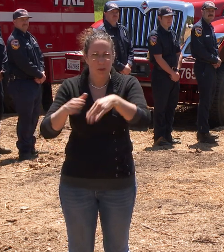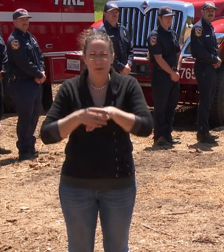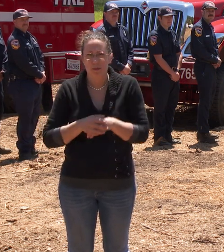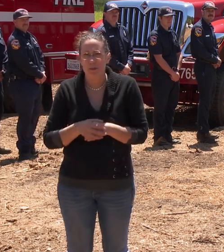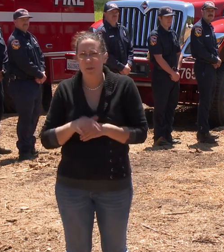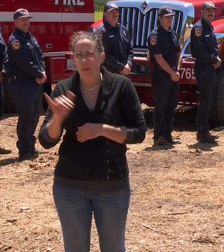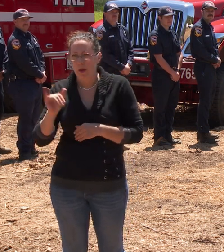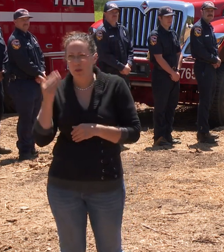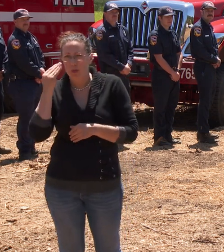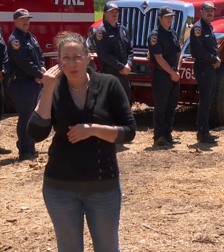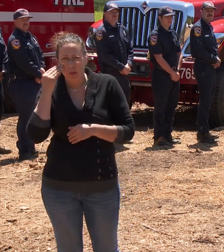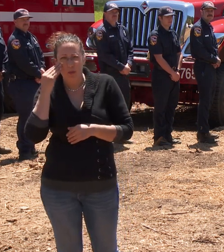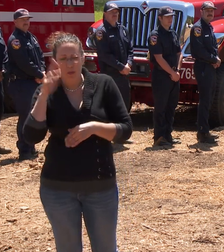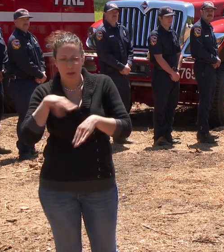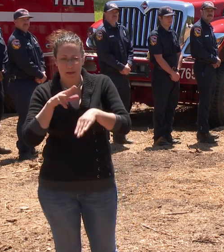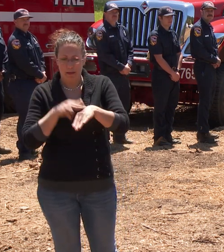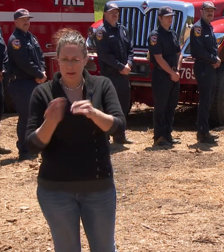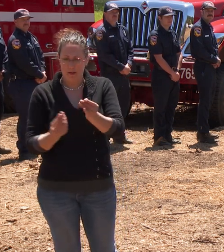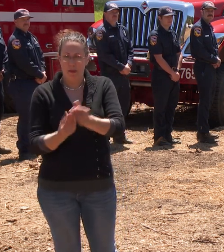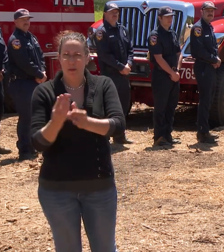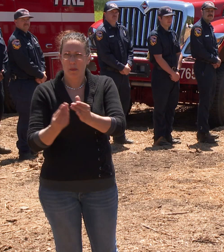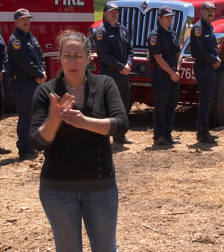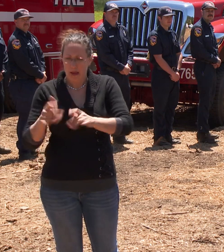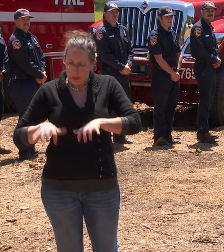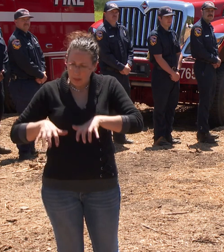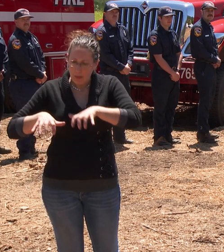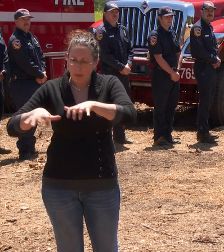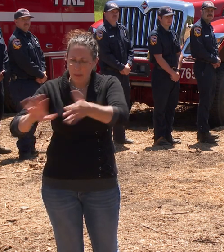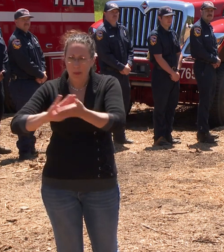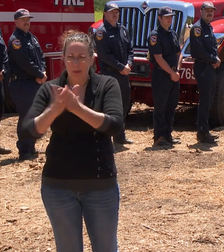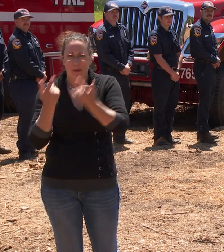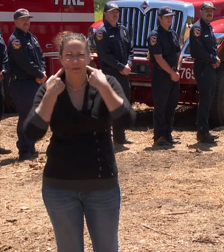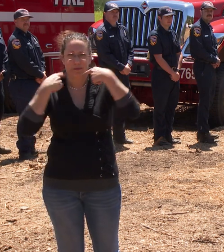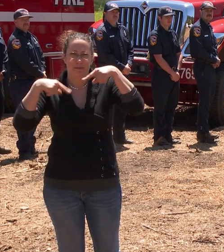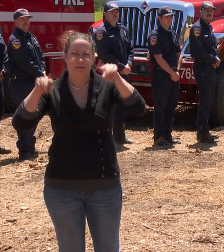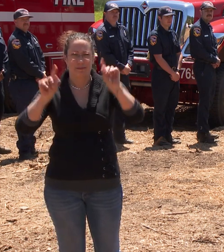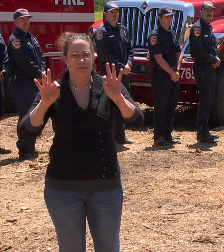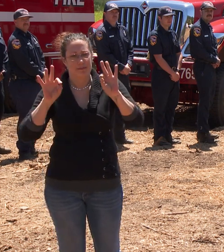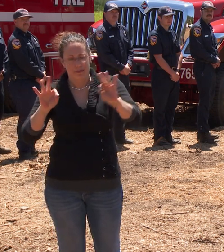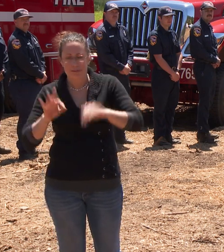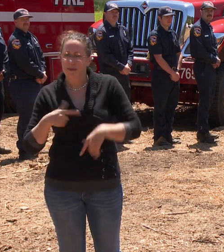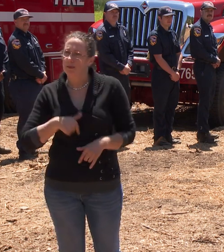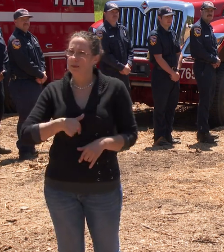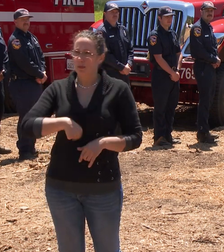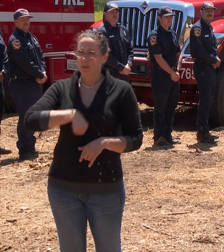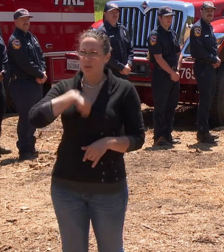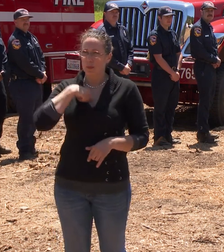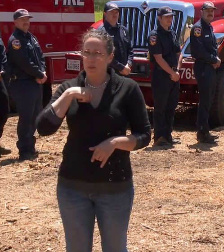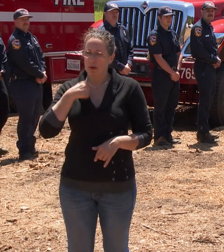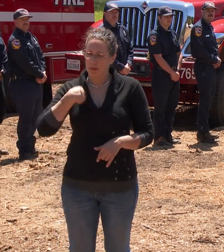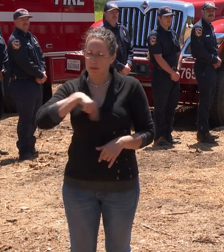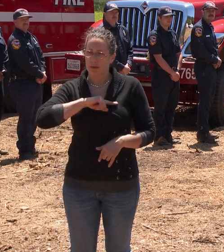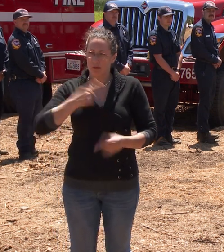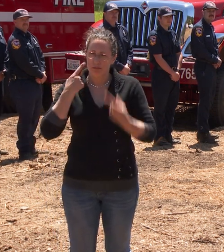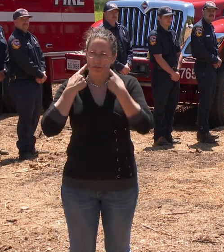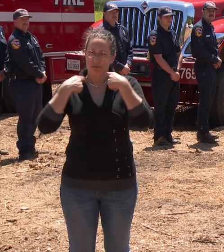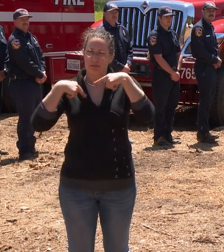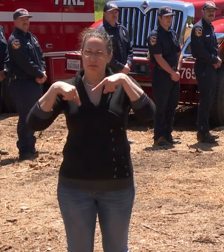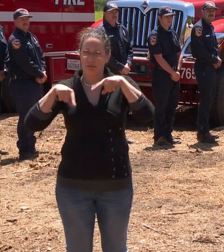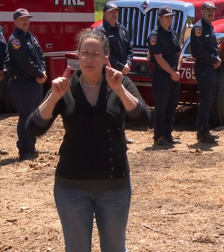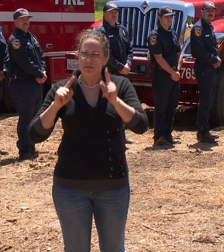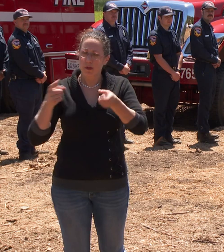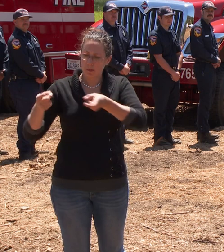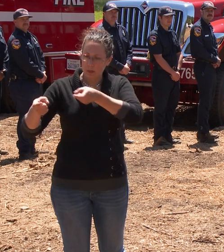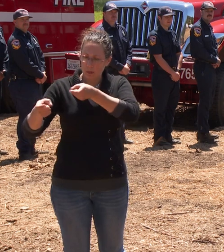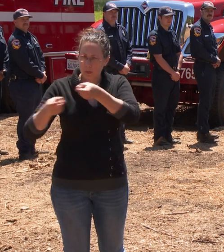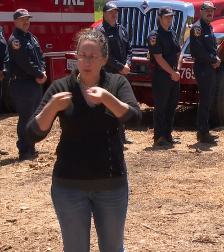that native species are flourishing, which is beneficial for our local wildlife. I'm proud of the accomplishments that we've made in mitigating